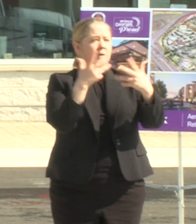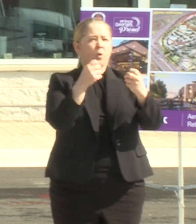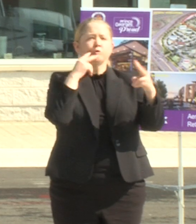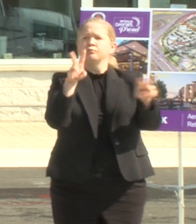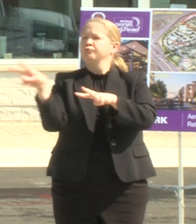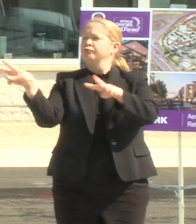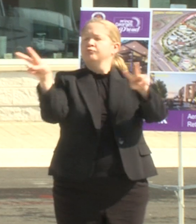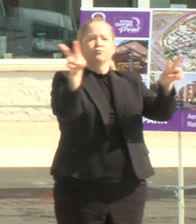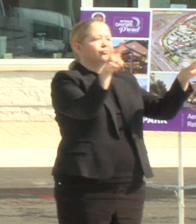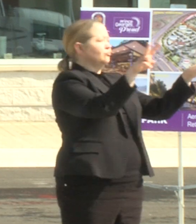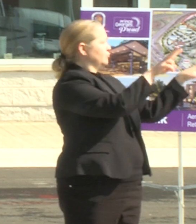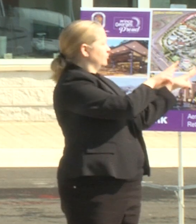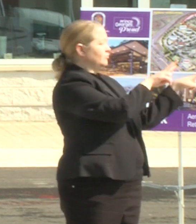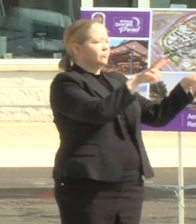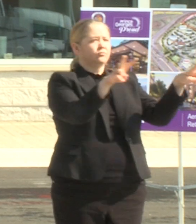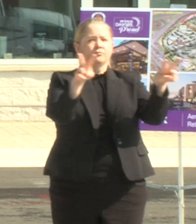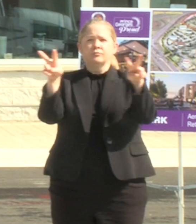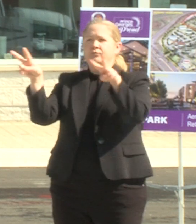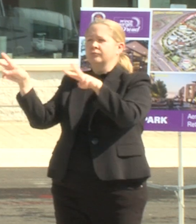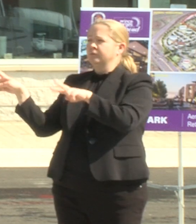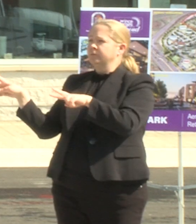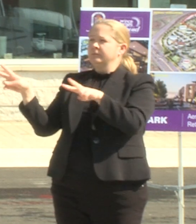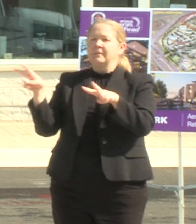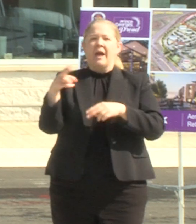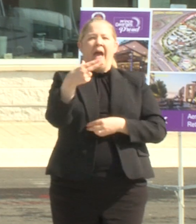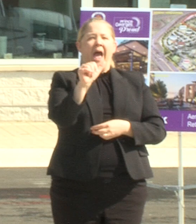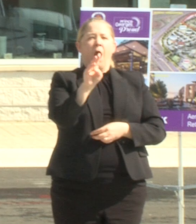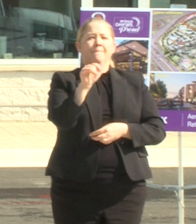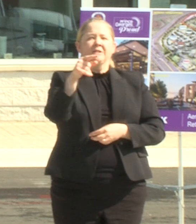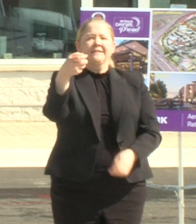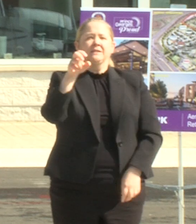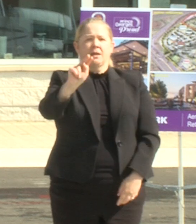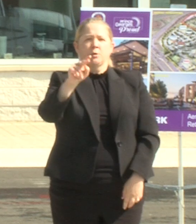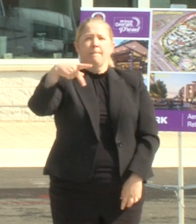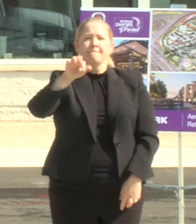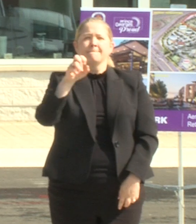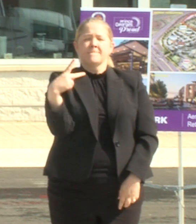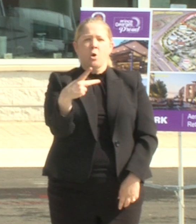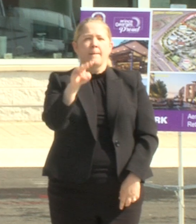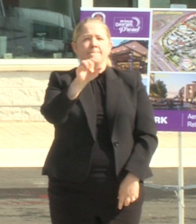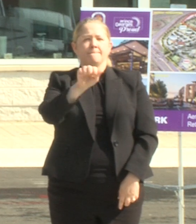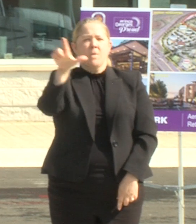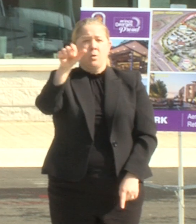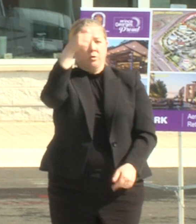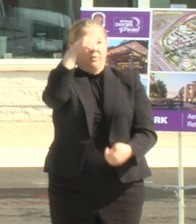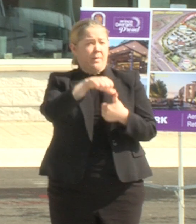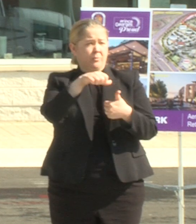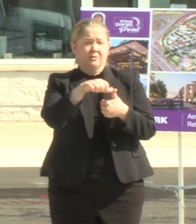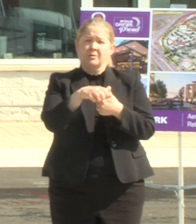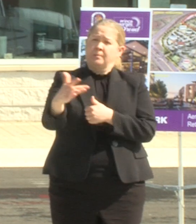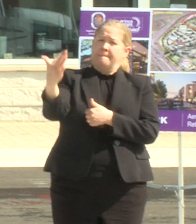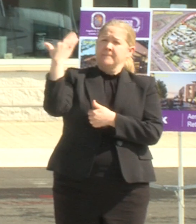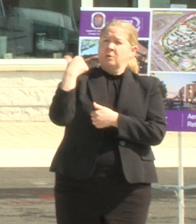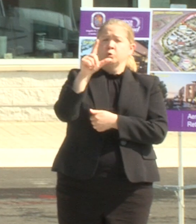all around us Hampton Park Mall and I want you to be reminded that back in 2019 some of you may